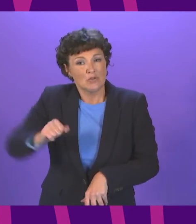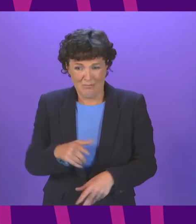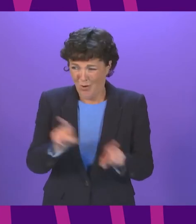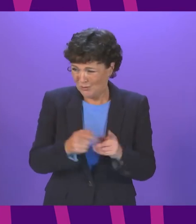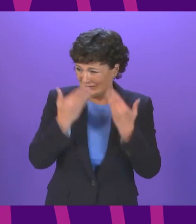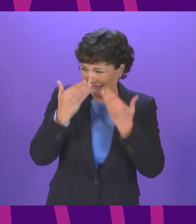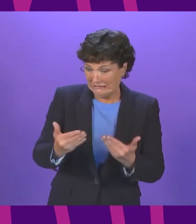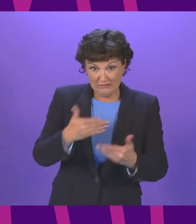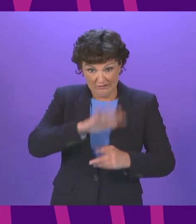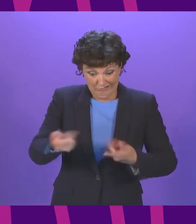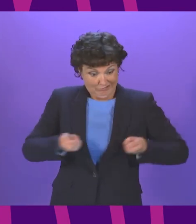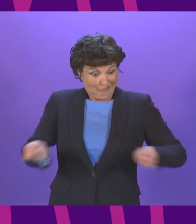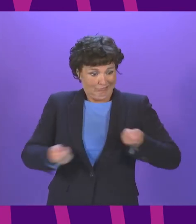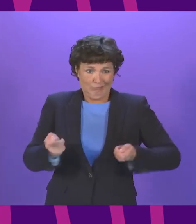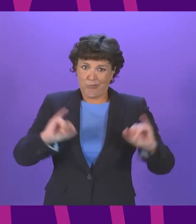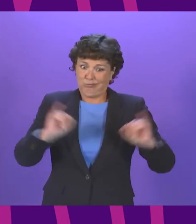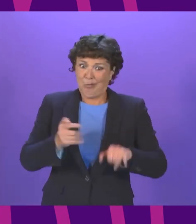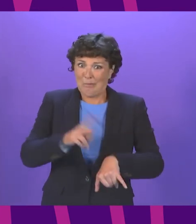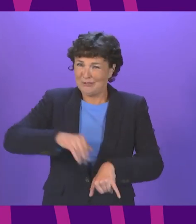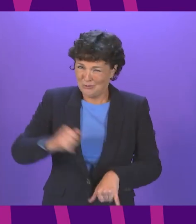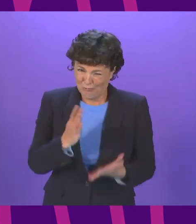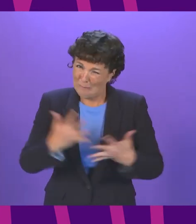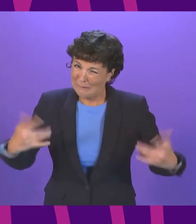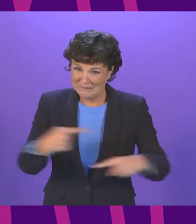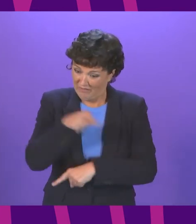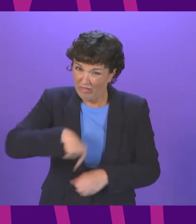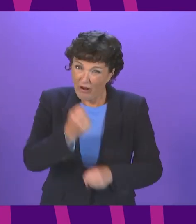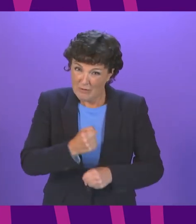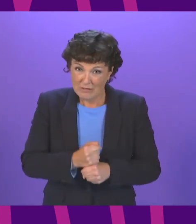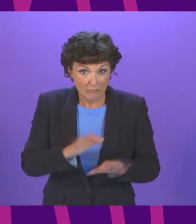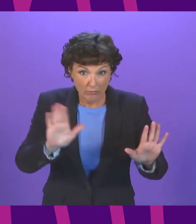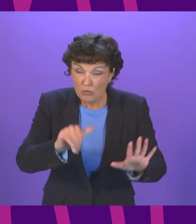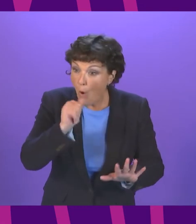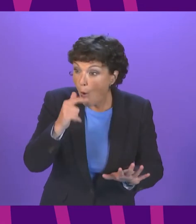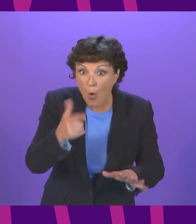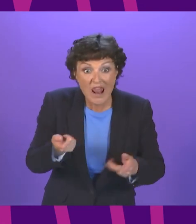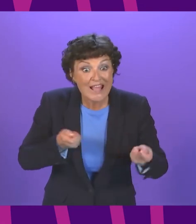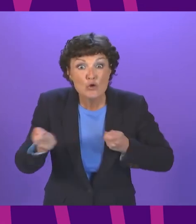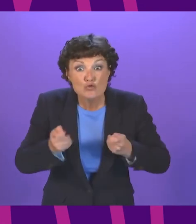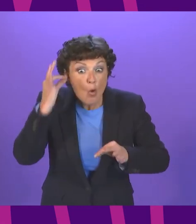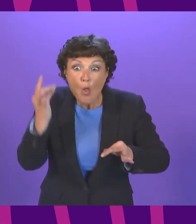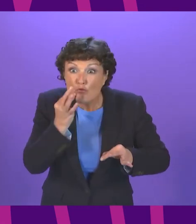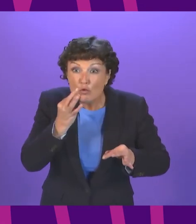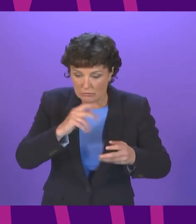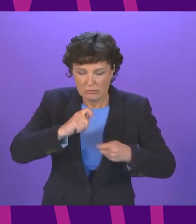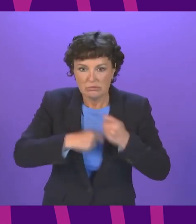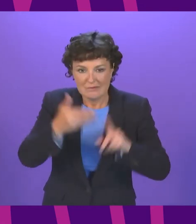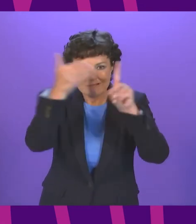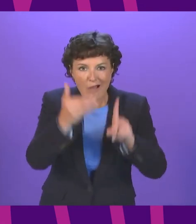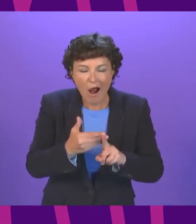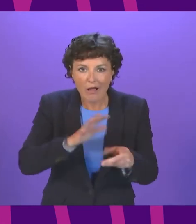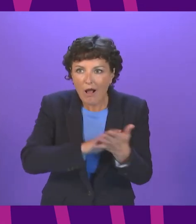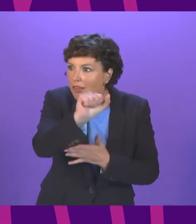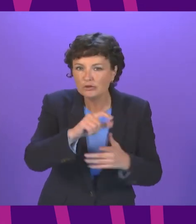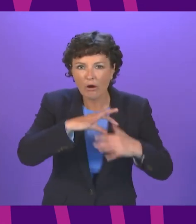manner in which it was run through will forever be one of the biggest mistakes of this government it wasn't just control rooms that descended into chaos it was the target culture